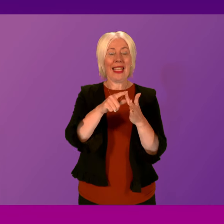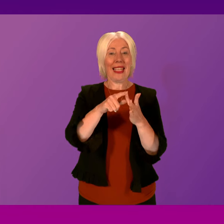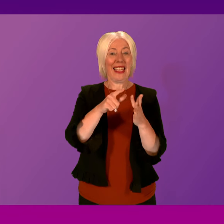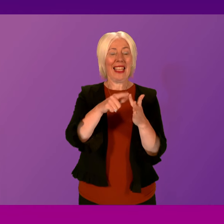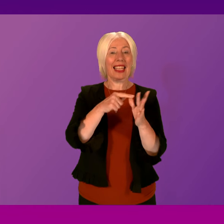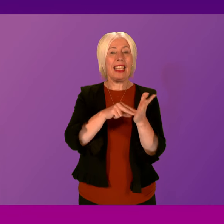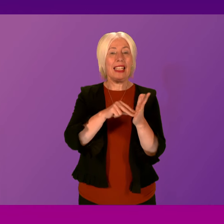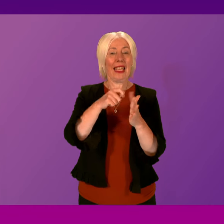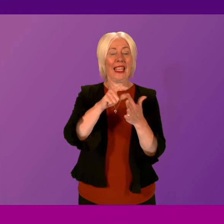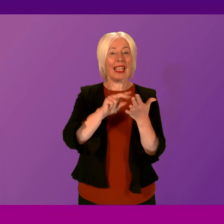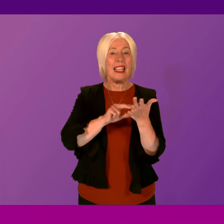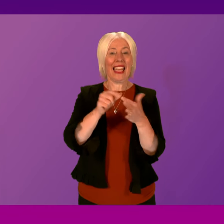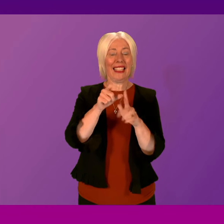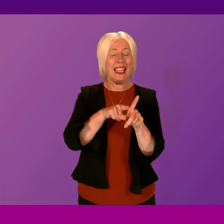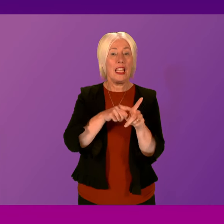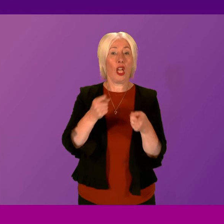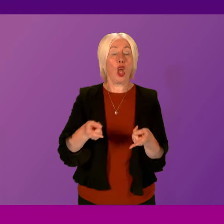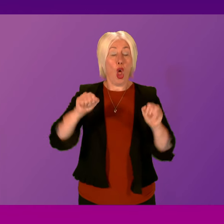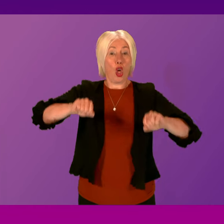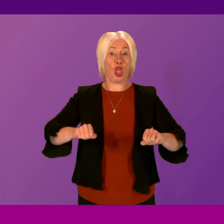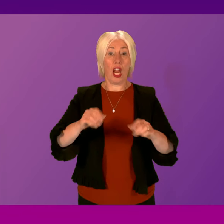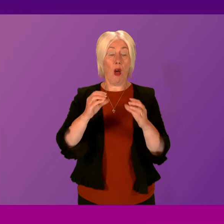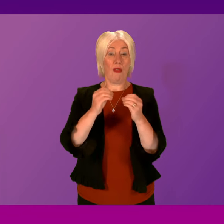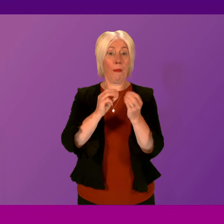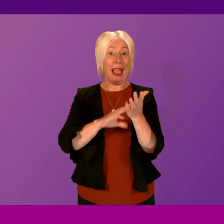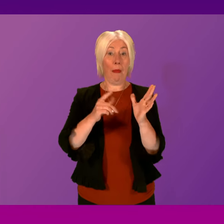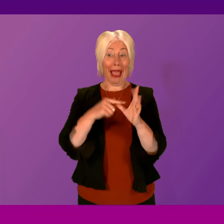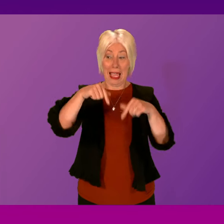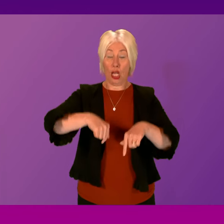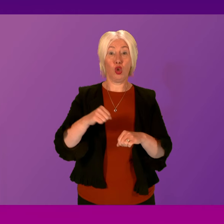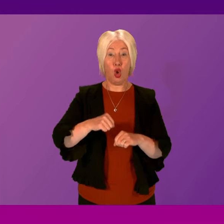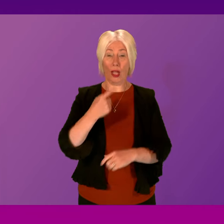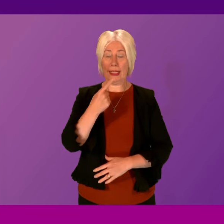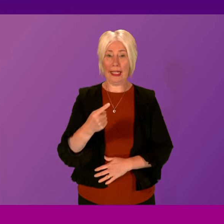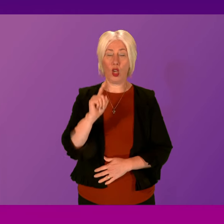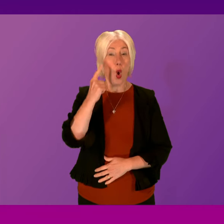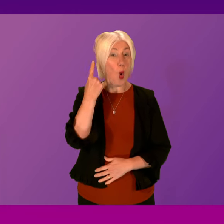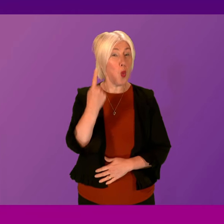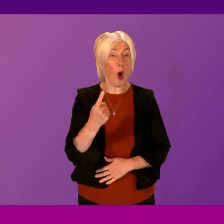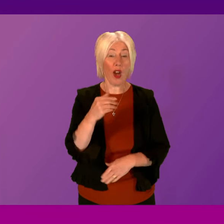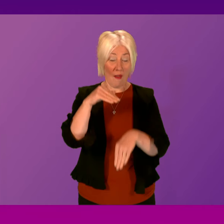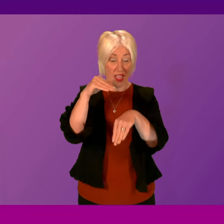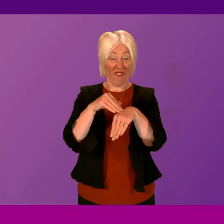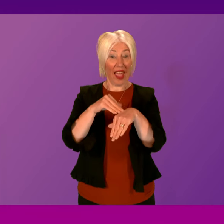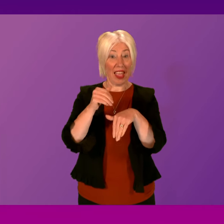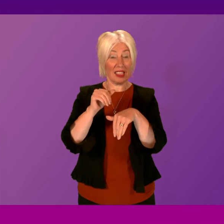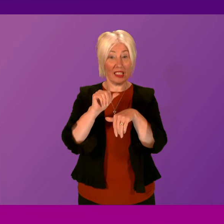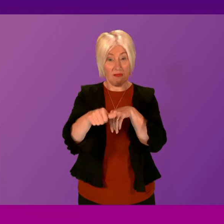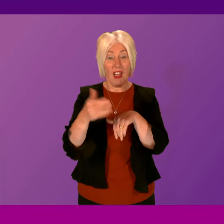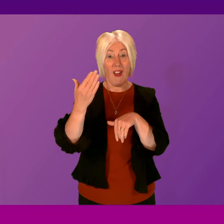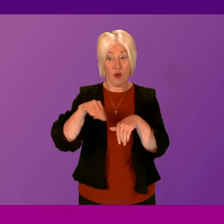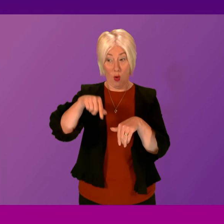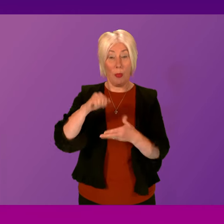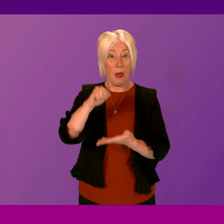chairman of the British Medical Association Scotland, said. His quote is, one of the unintended consequences of this measure